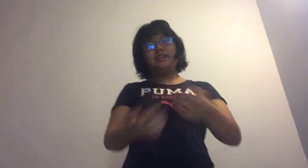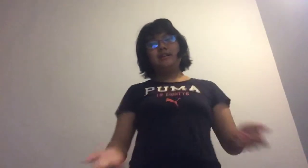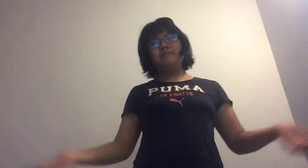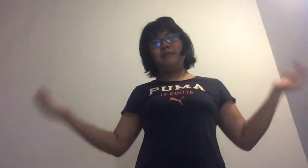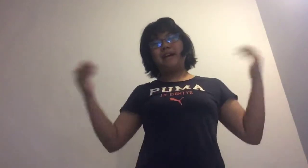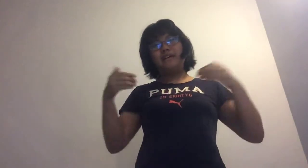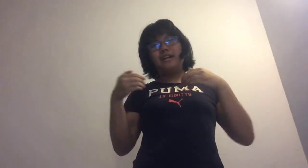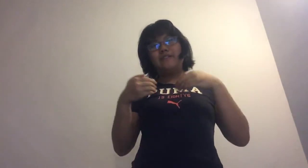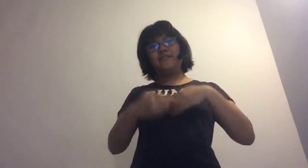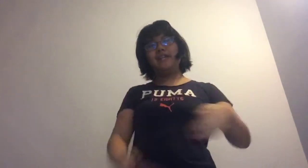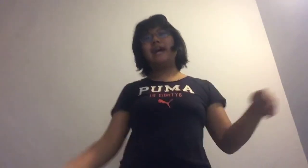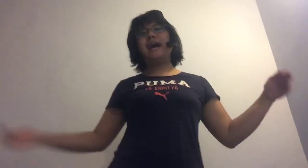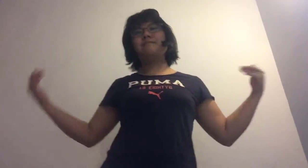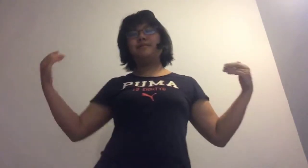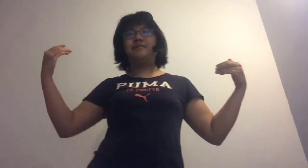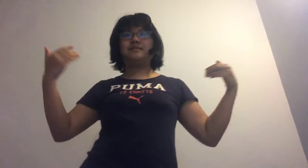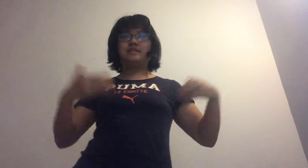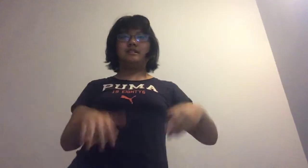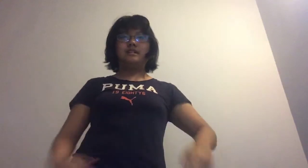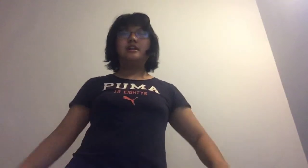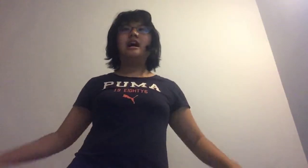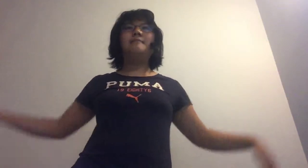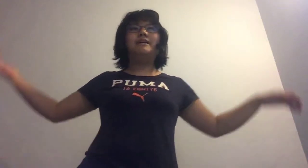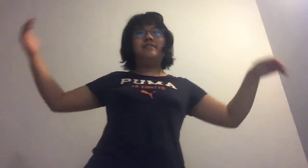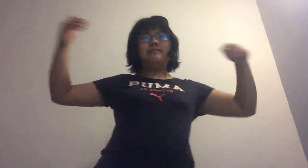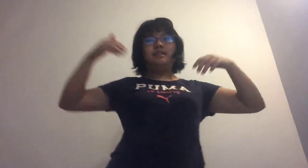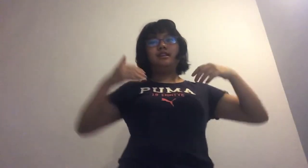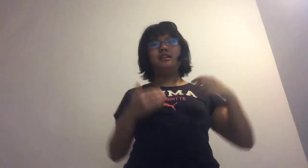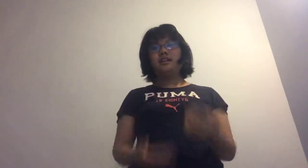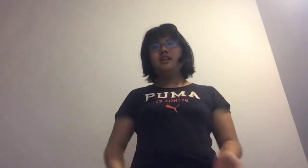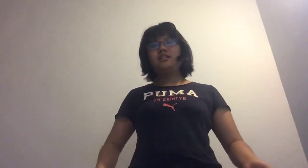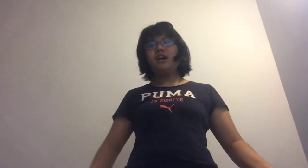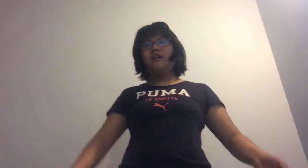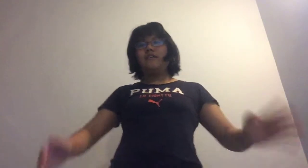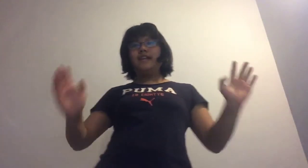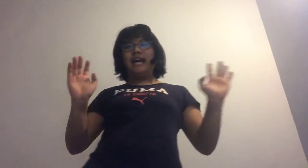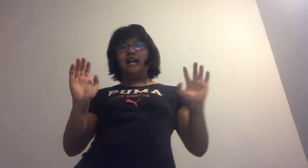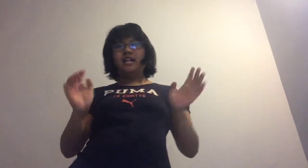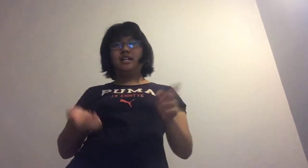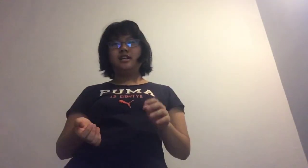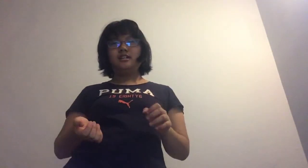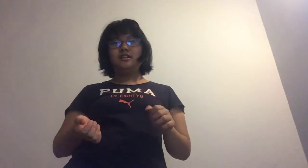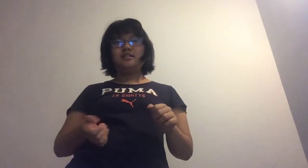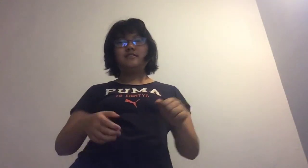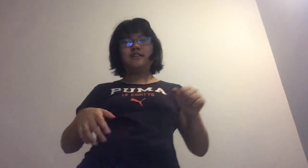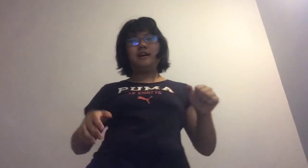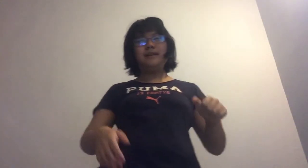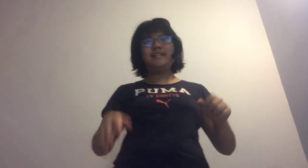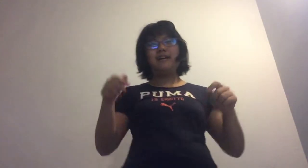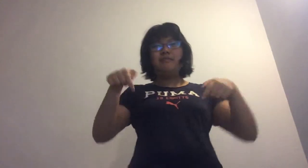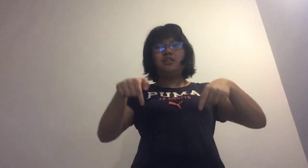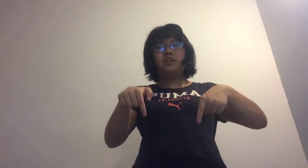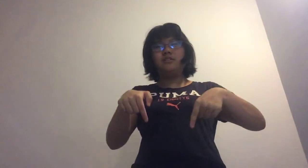But I'm half Catholic, half Buddhist because of my family. So yeah. So comment down below